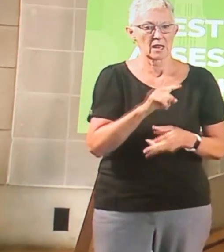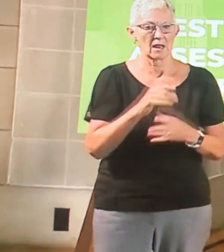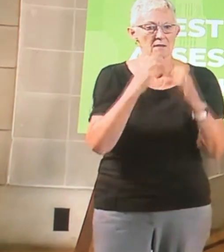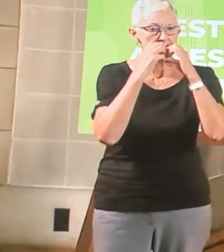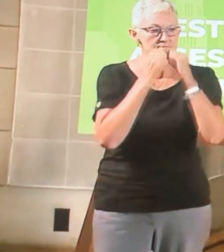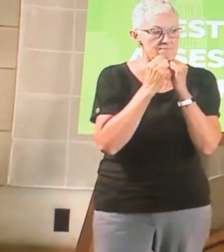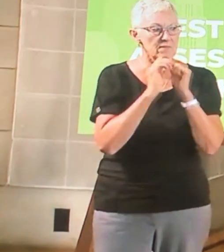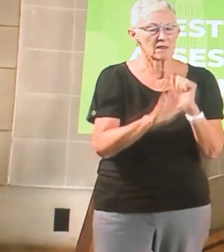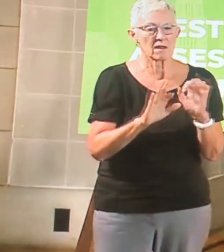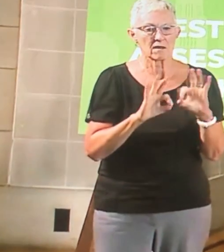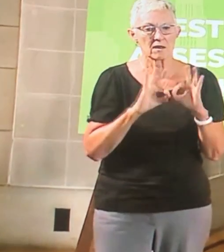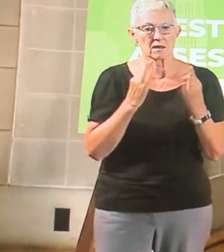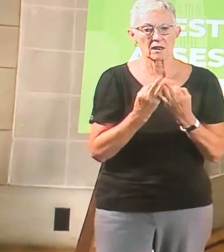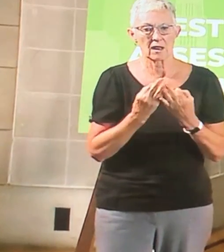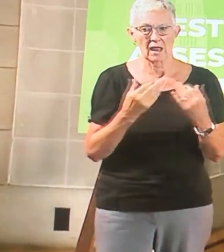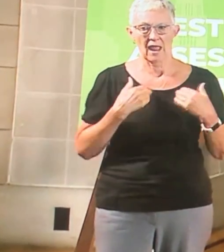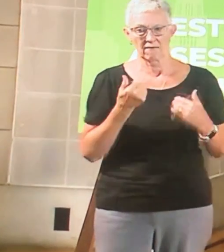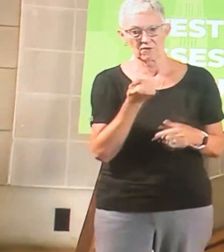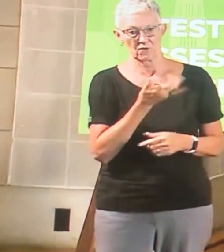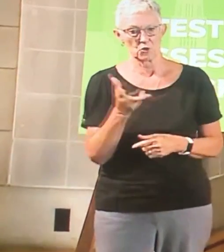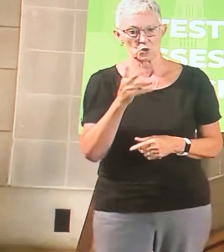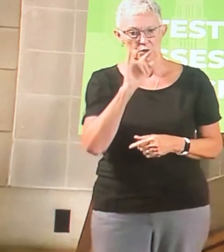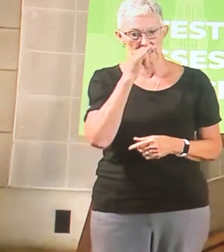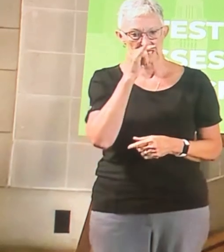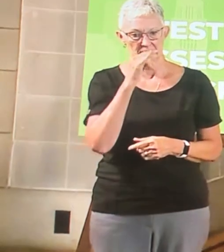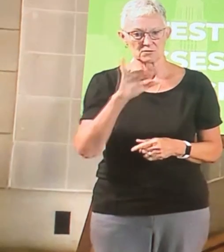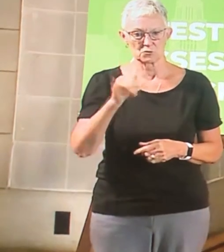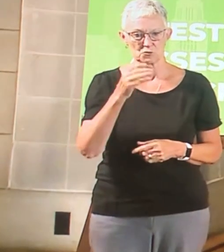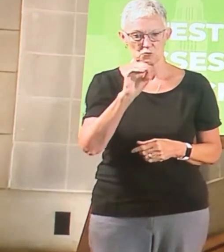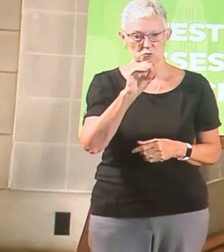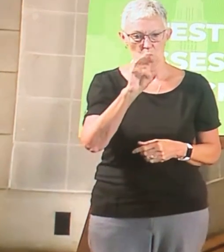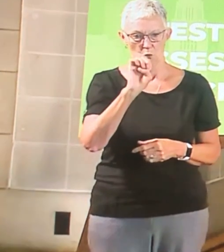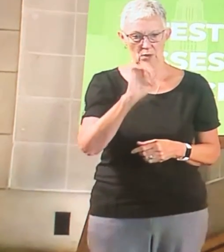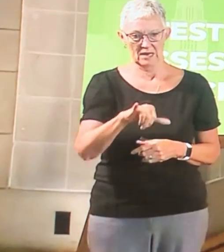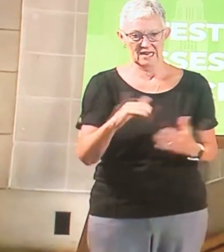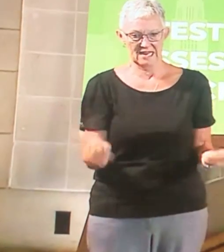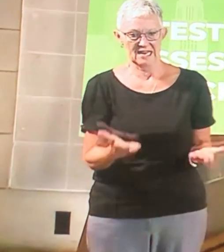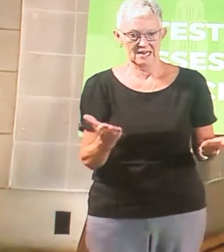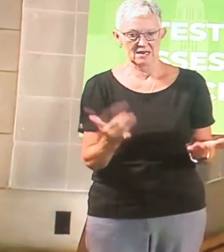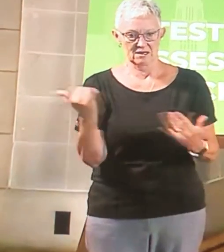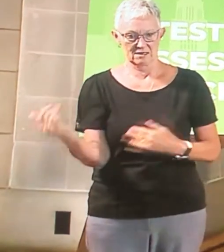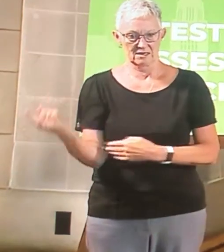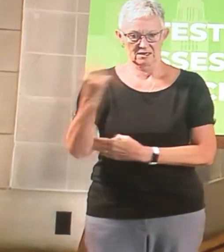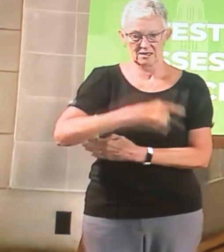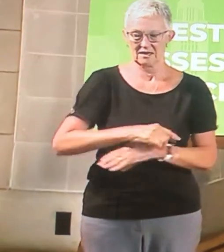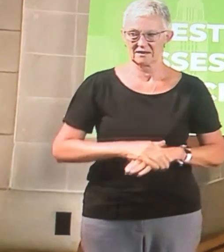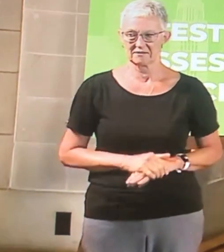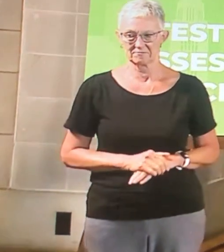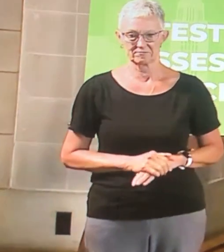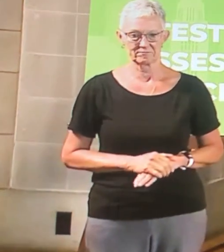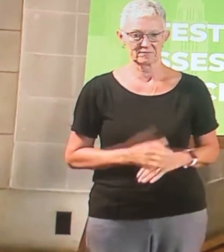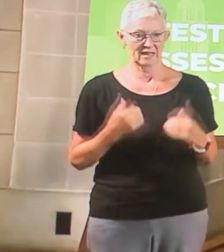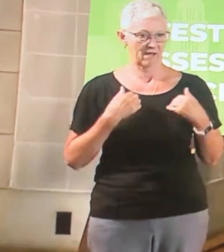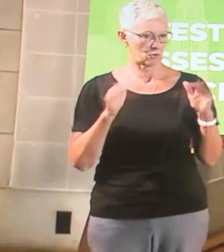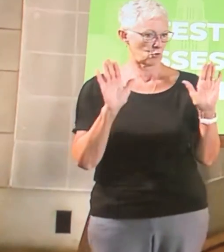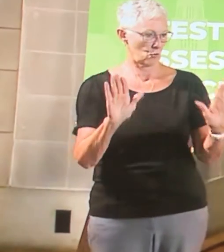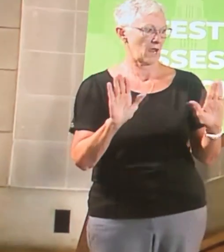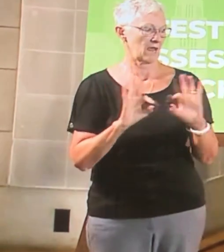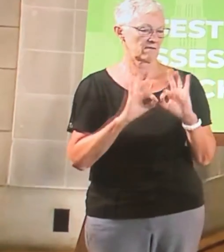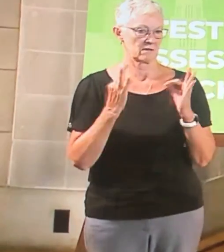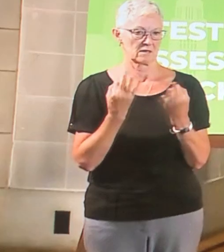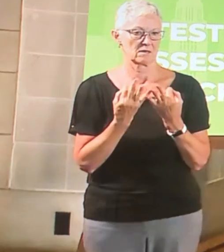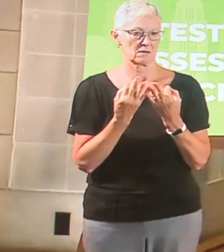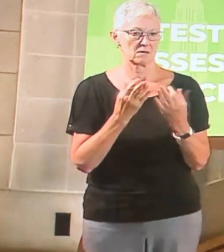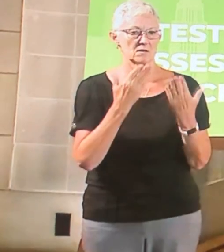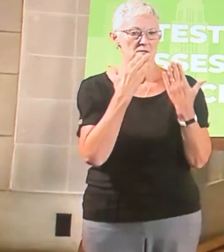got a couple kids one of their kids with us today Joey is here with us today. So we've got a great family here and first of all I want to say Joe